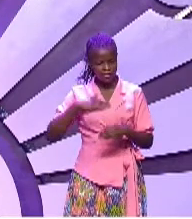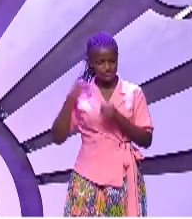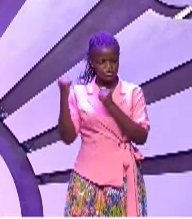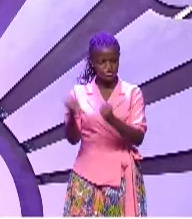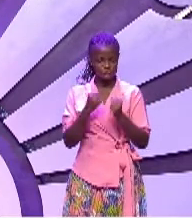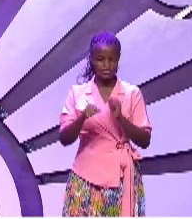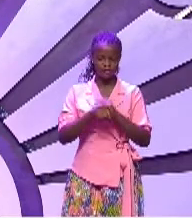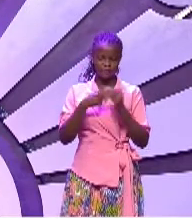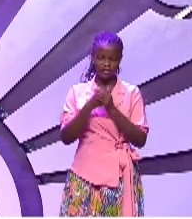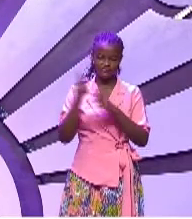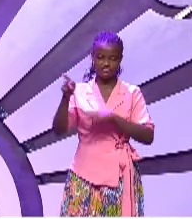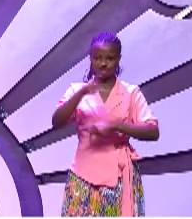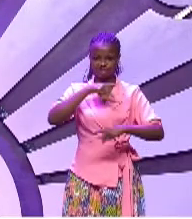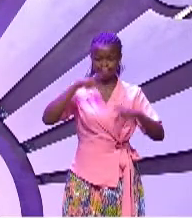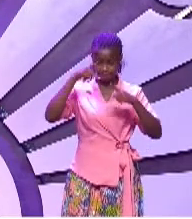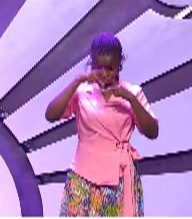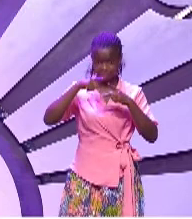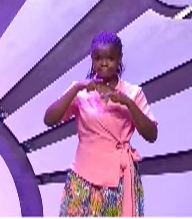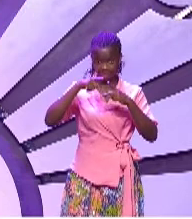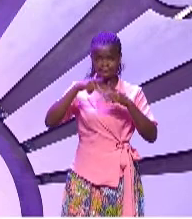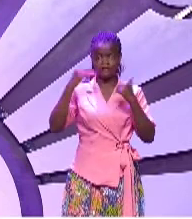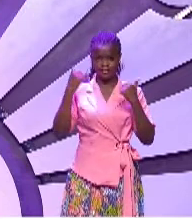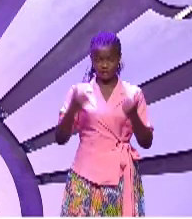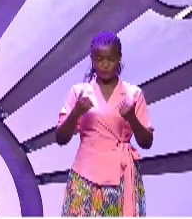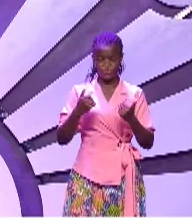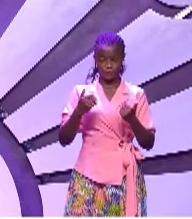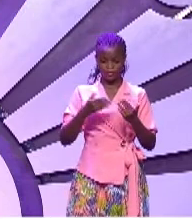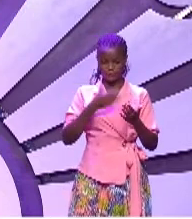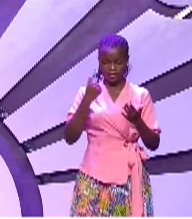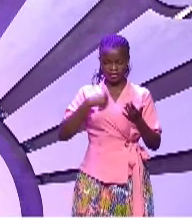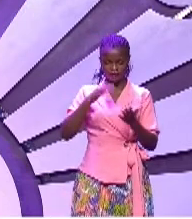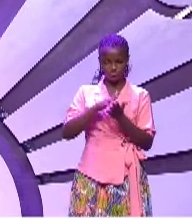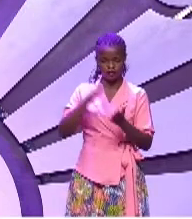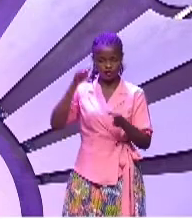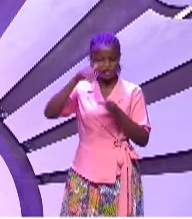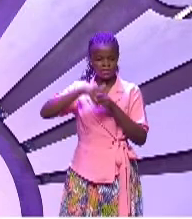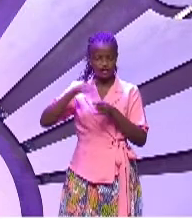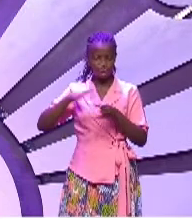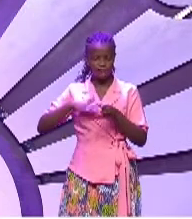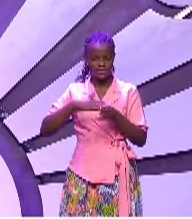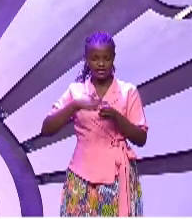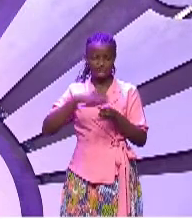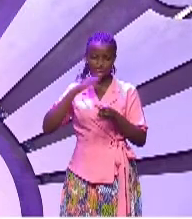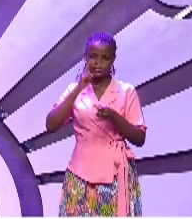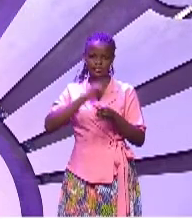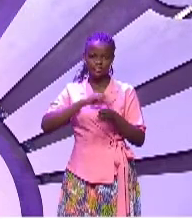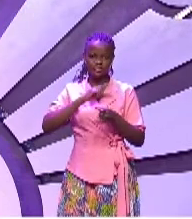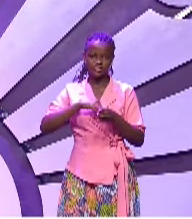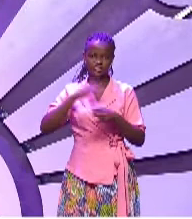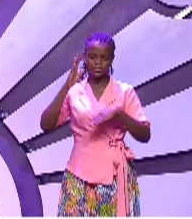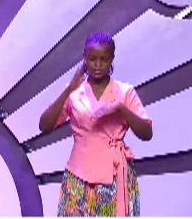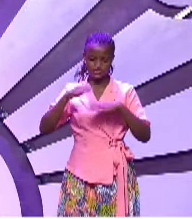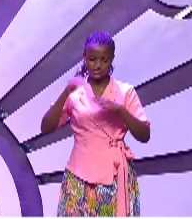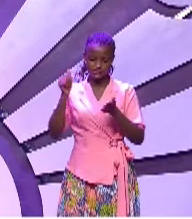perfect in weakness most gladly therefore will I rather glory in my infirmities that the power of